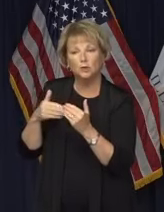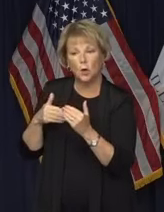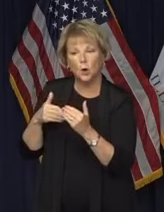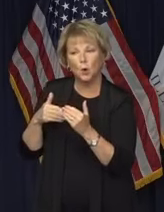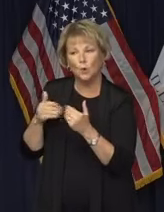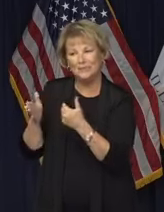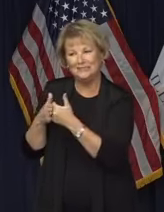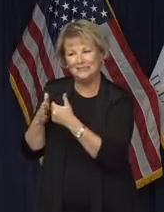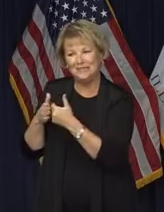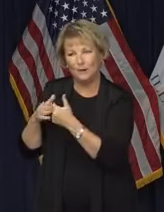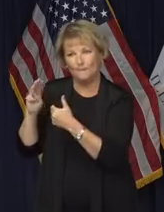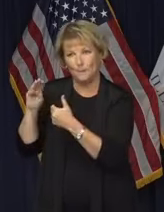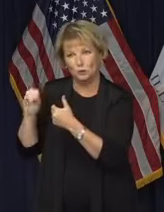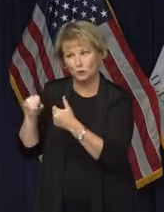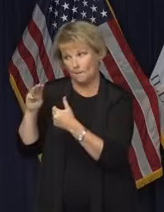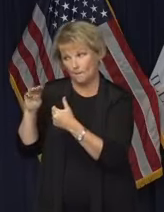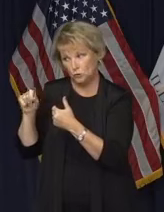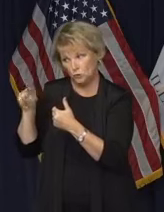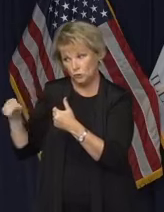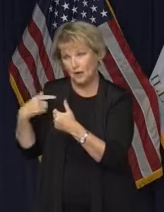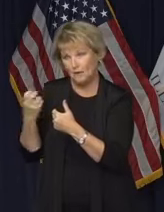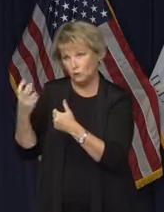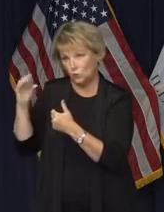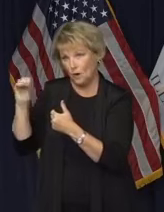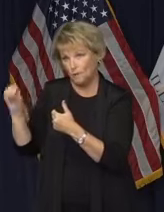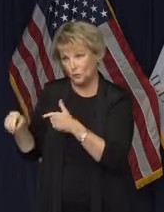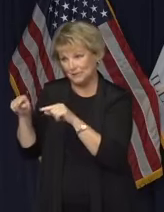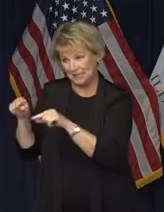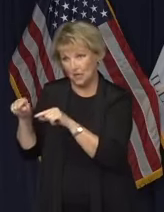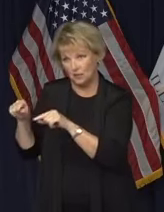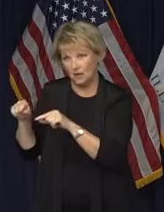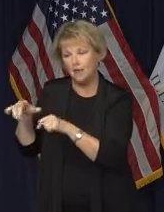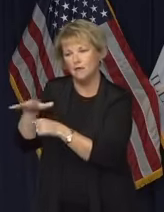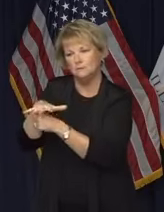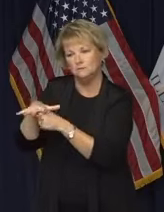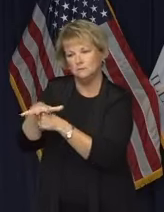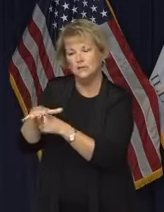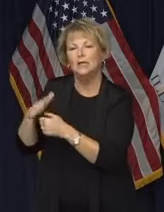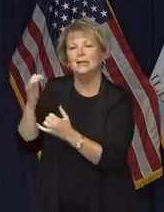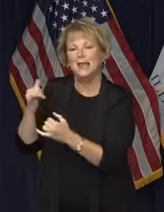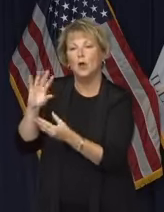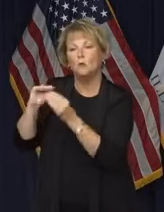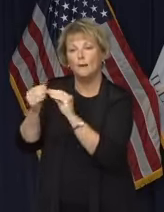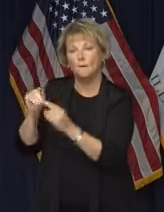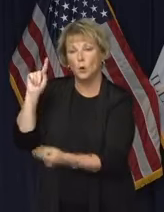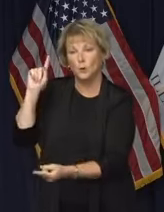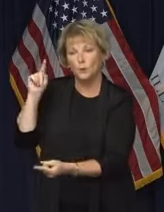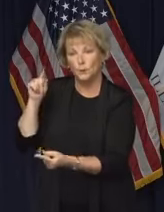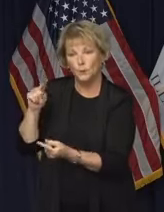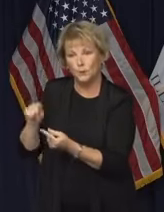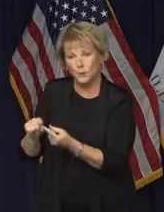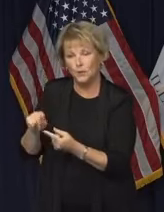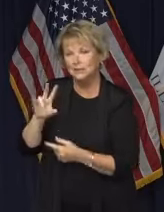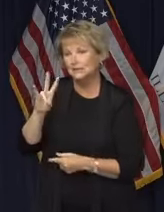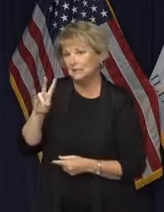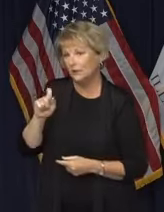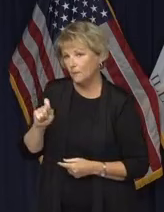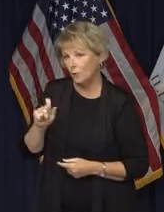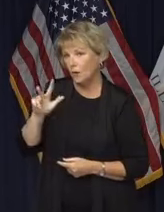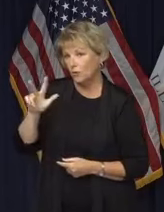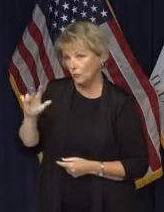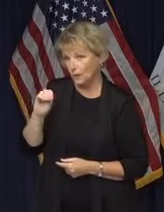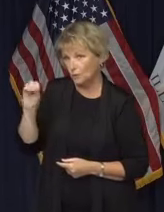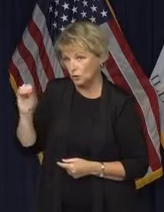Missouri, which has a 12 percent positivity rate, Region 4 has brought its average down to 7.3